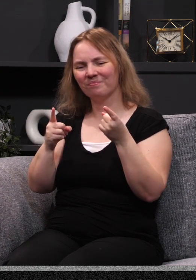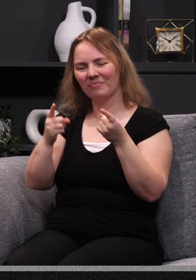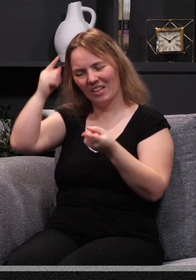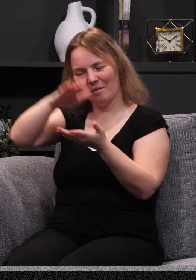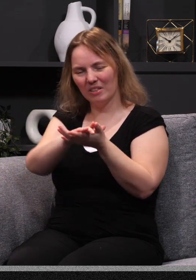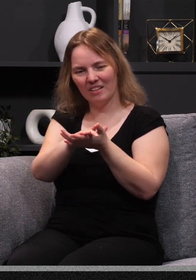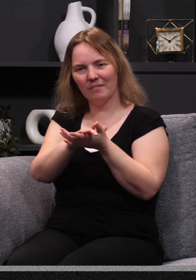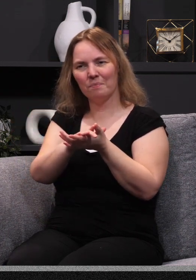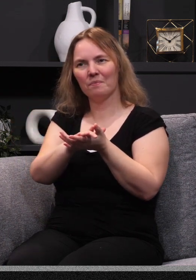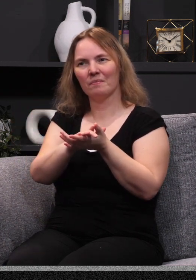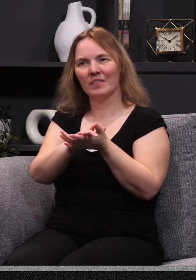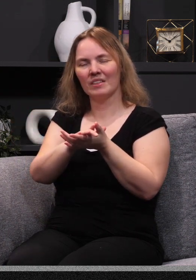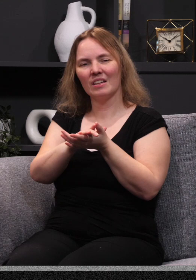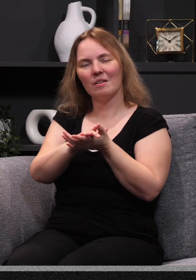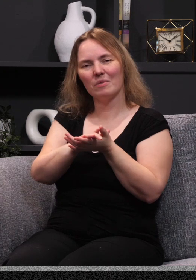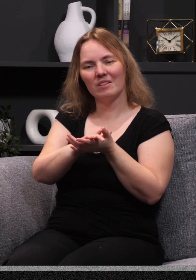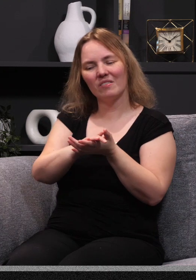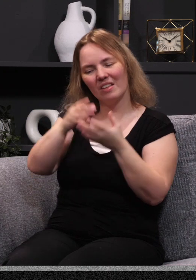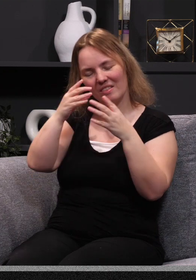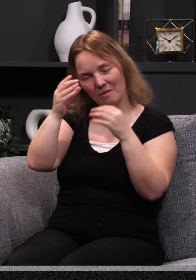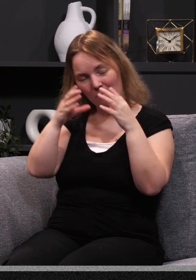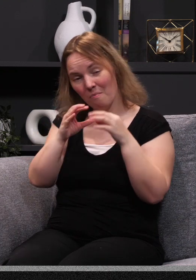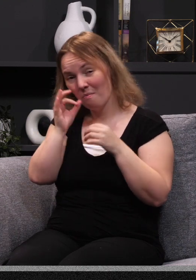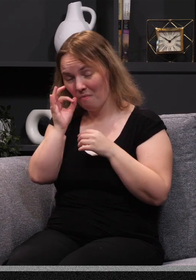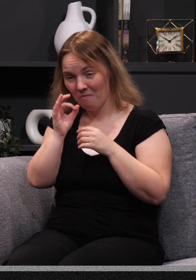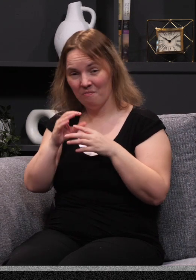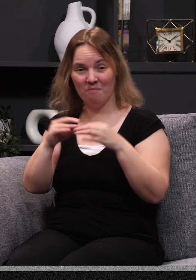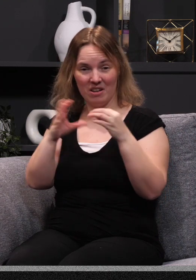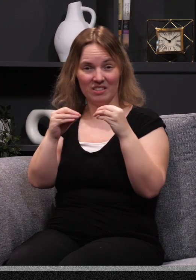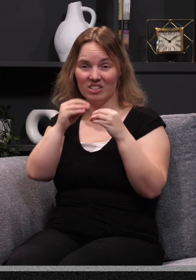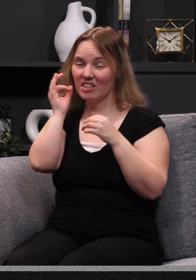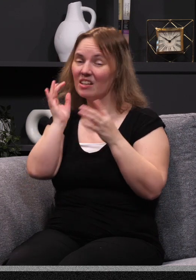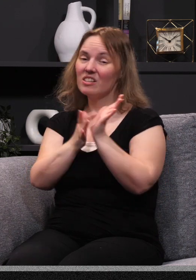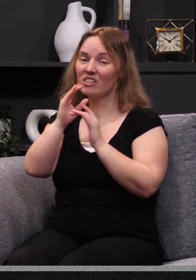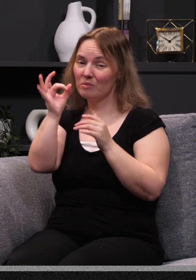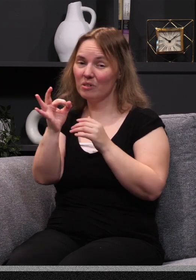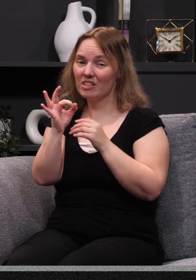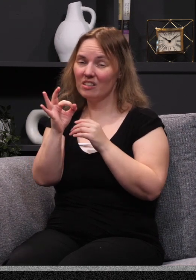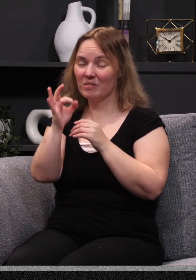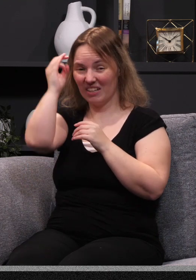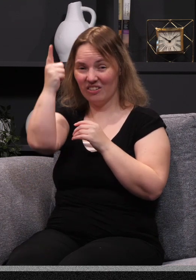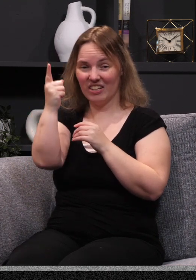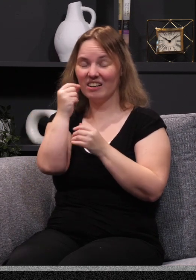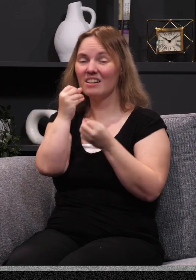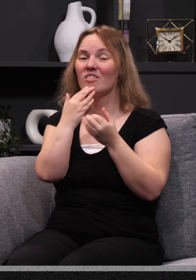gospel, essentially the gospel is repent for the kingdom of God is at hand. That's essentially the message Jesus preached. But we understand the good news, right?